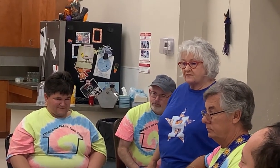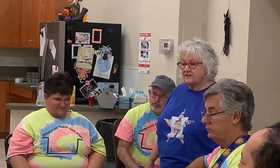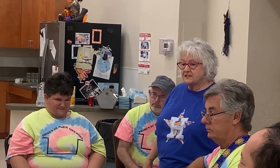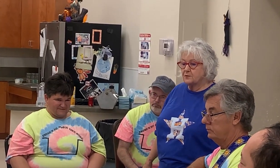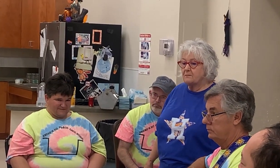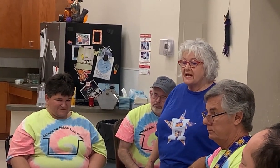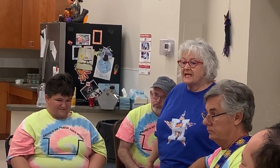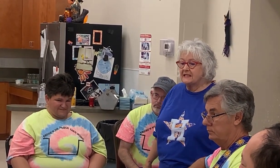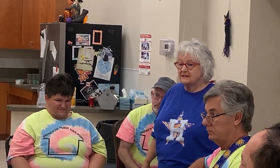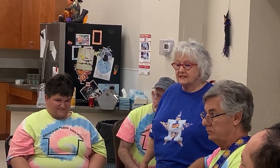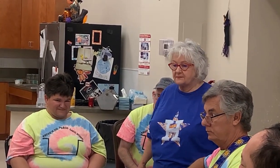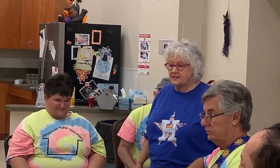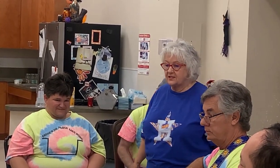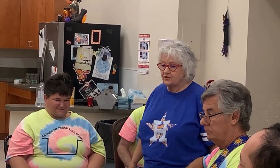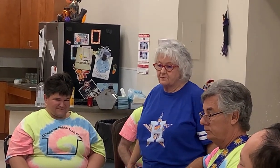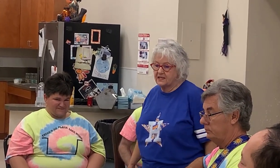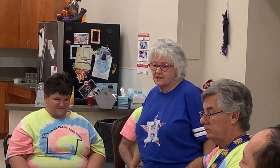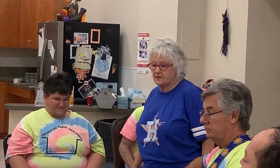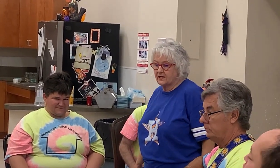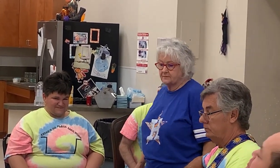There's little man sleeping in your face. Okay.